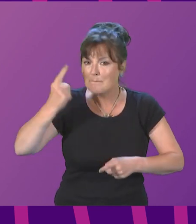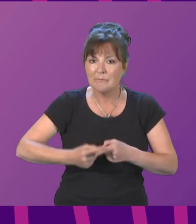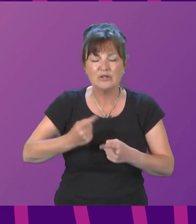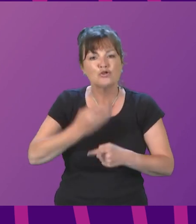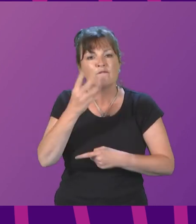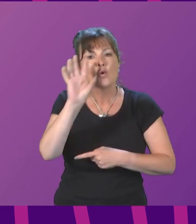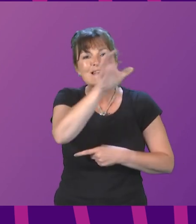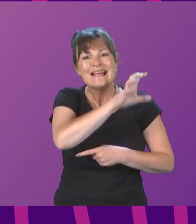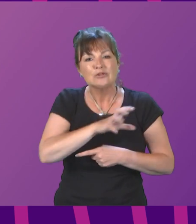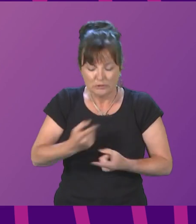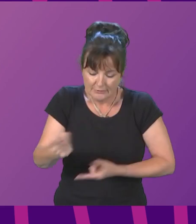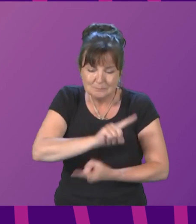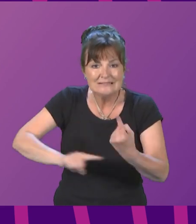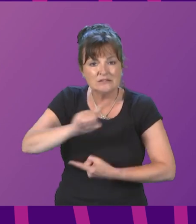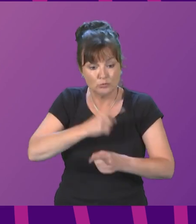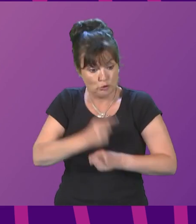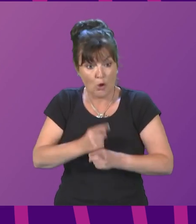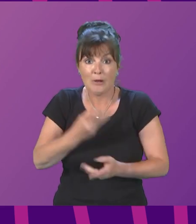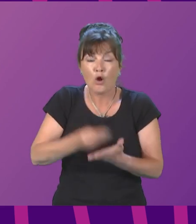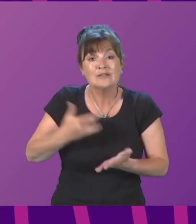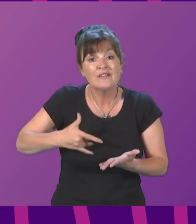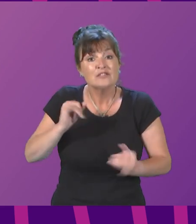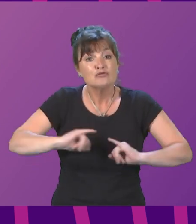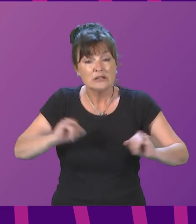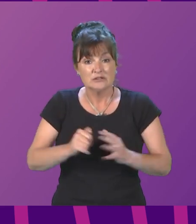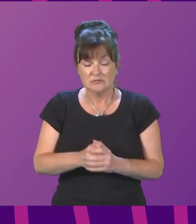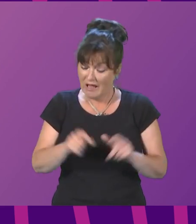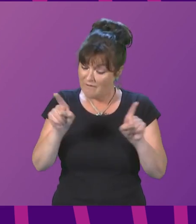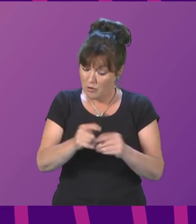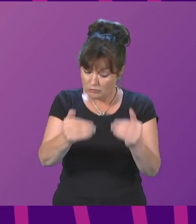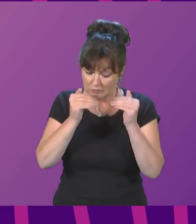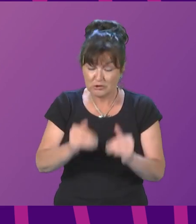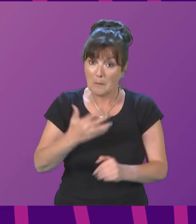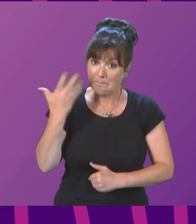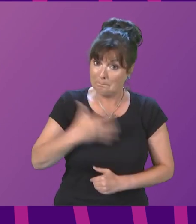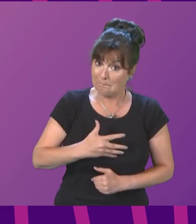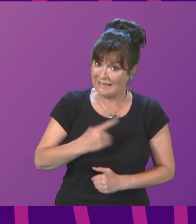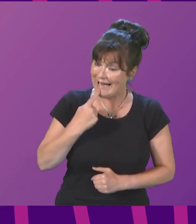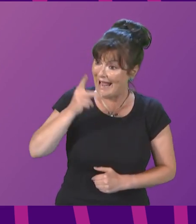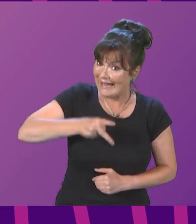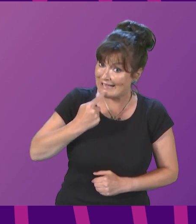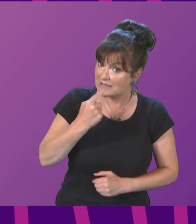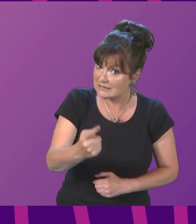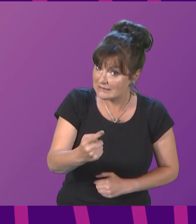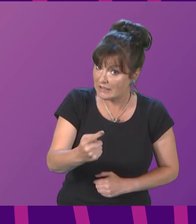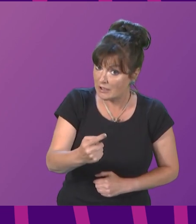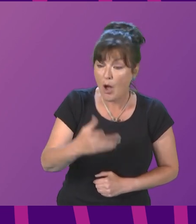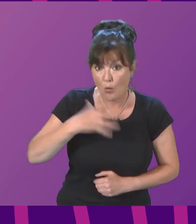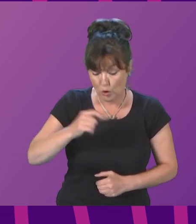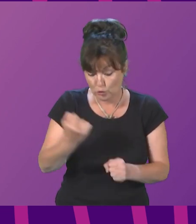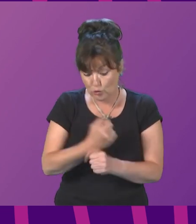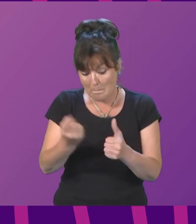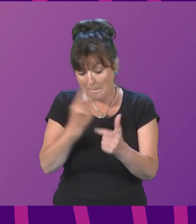on the cost crisis. I have also reaffirmed the actions the Scottish Government is asking the UK Government to take without delay.